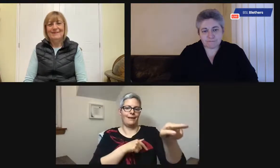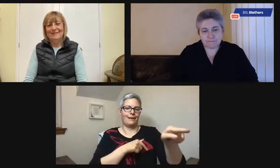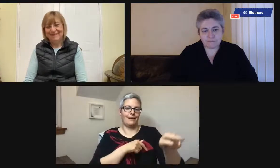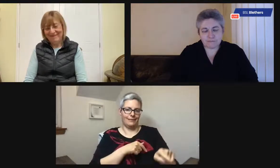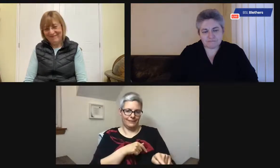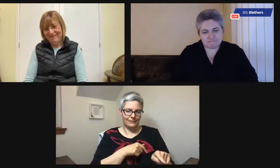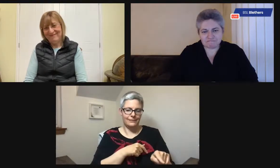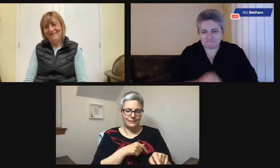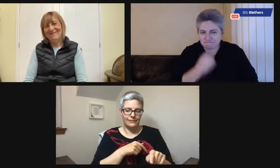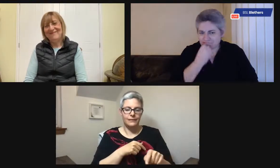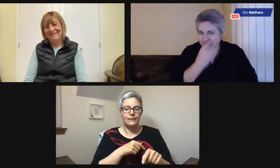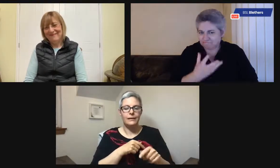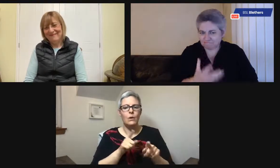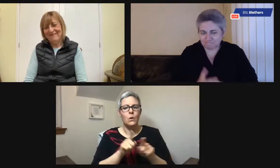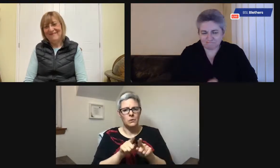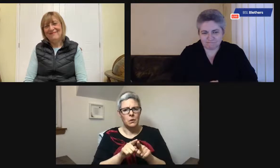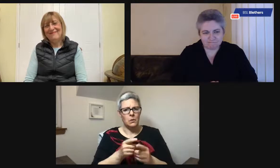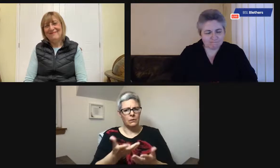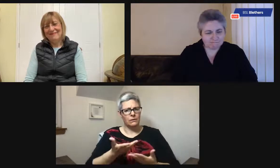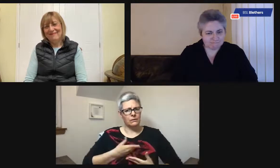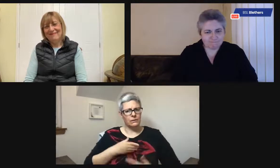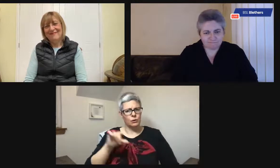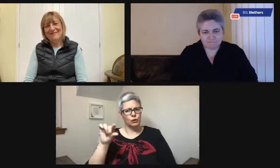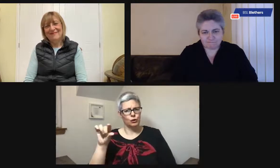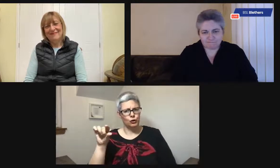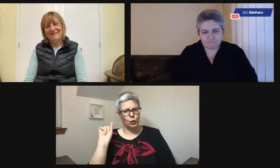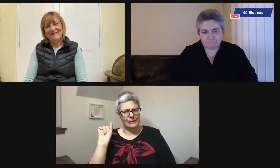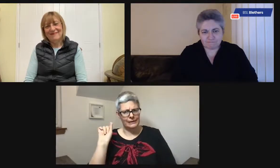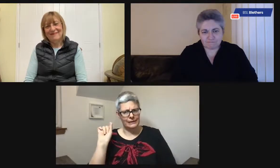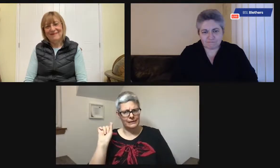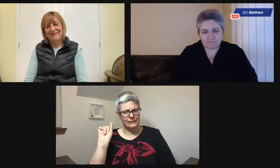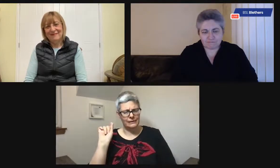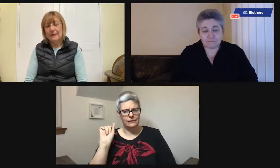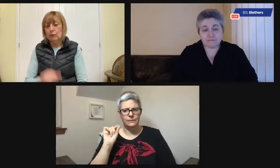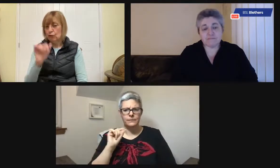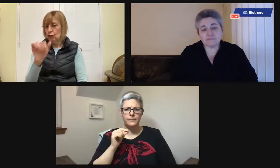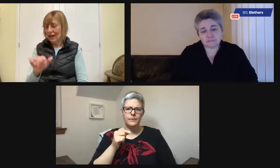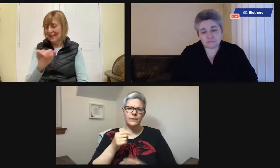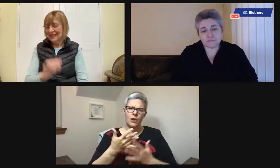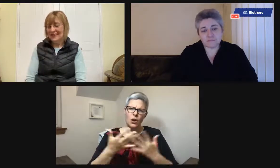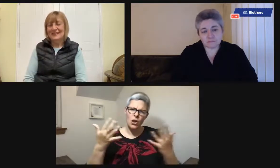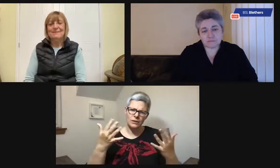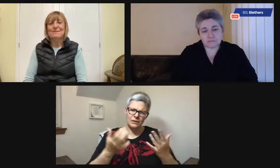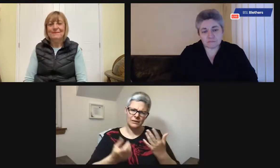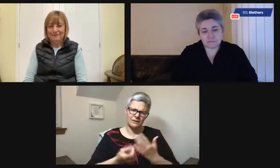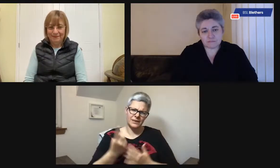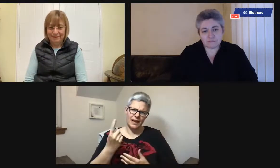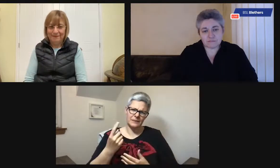person with dementia. A see-through wardrobe can immediately resolve that. It also gives you choice.